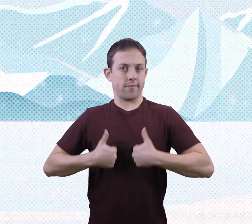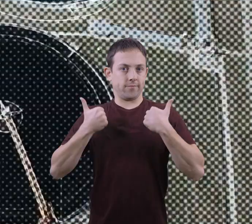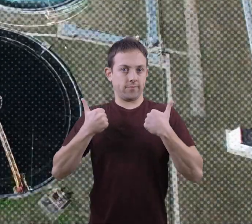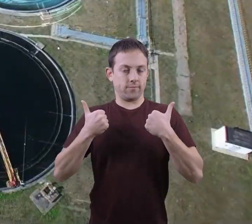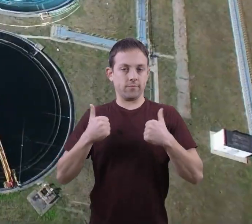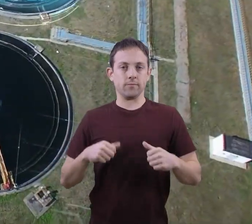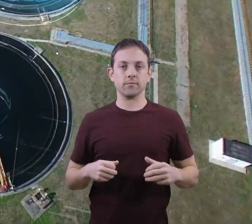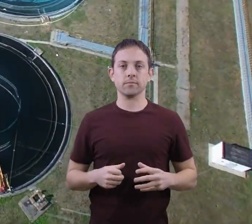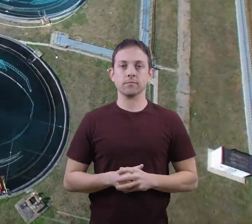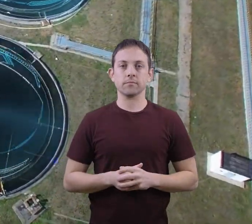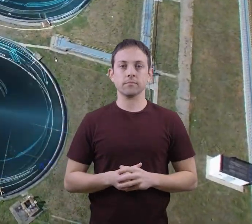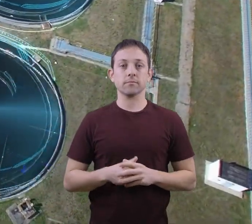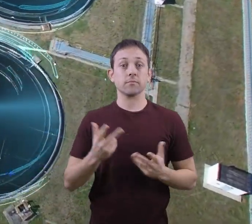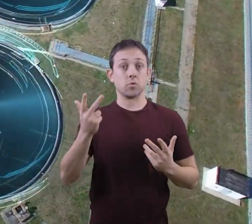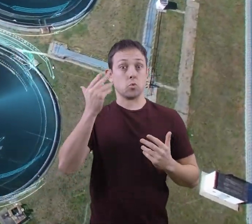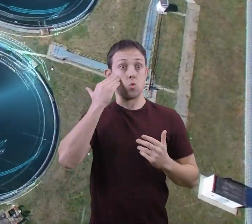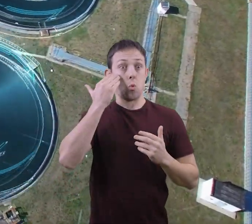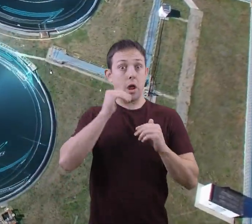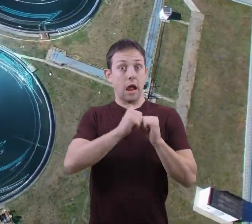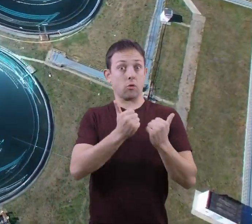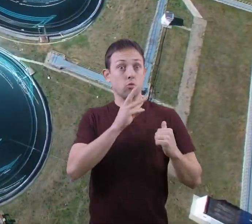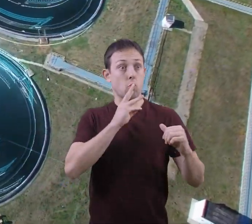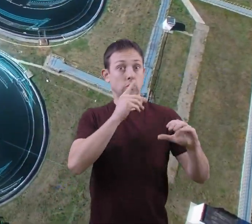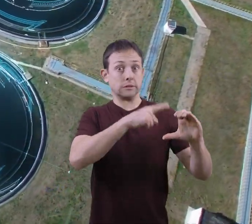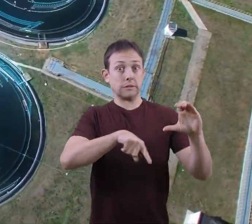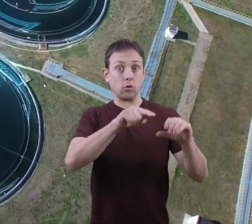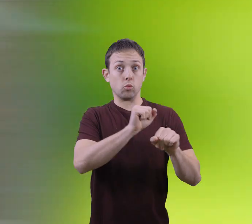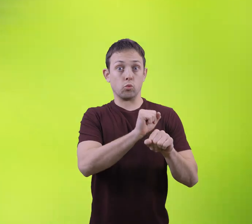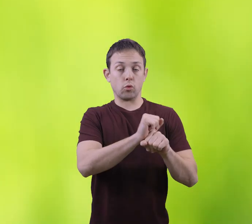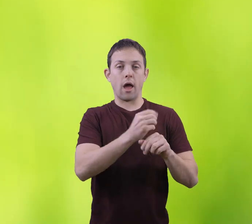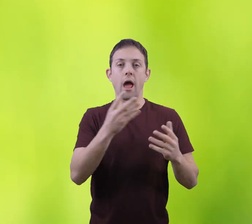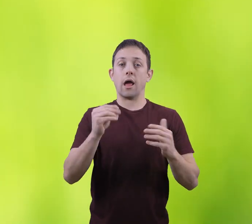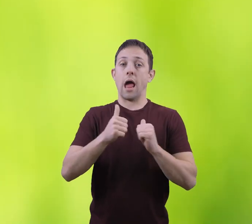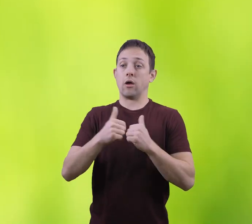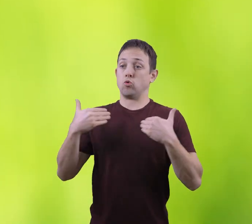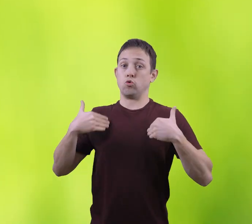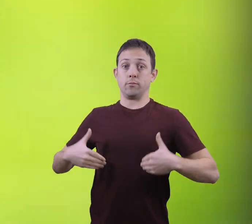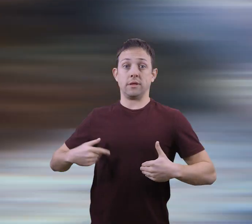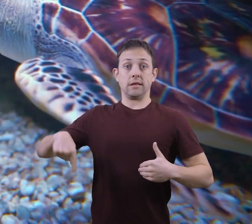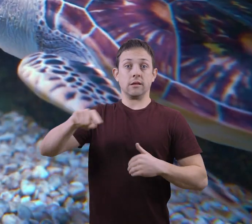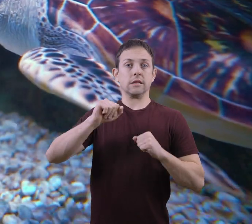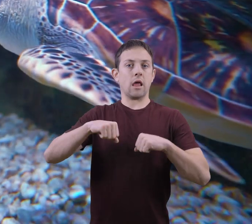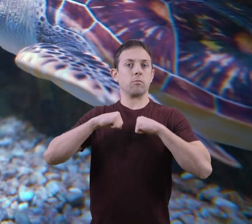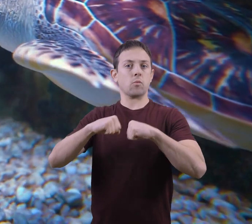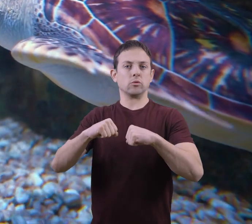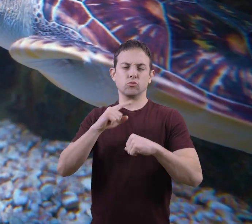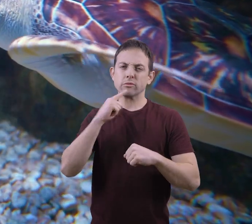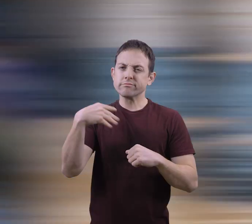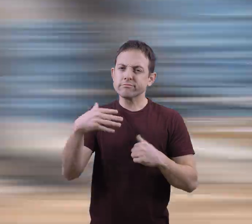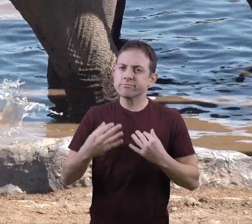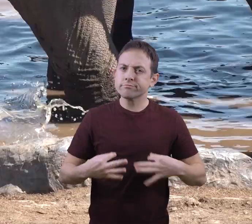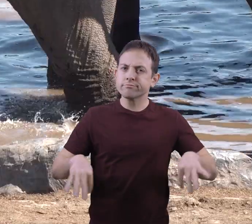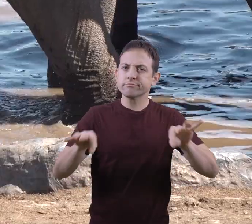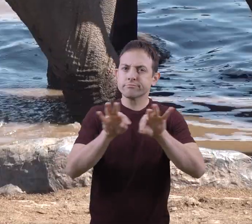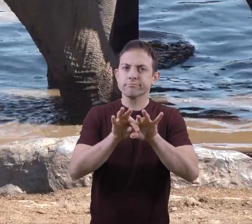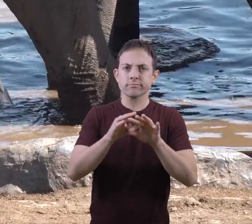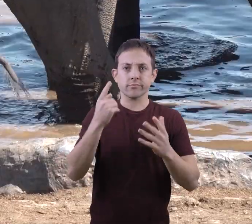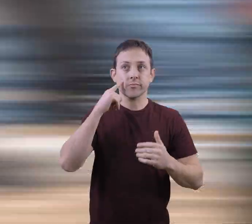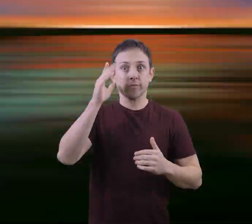Knowing how the water cycle works and how humans can protect it is very important to the future survival